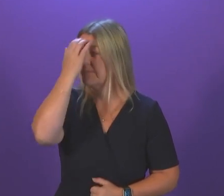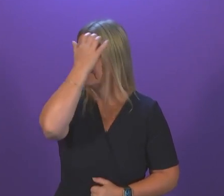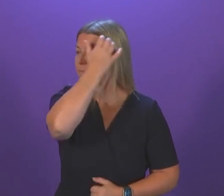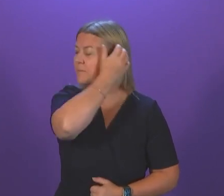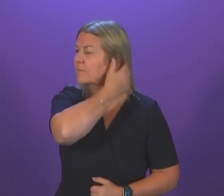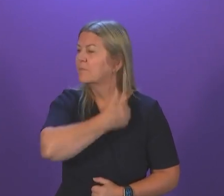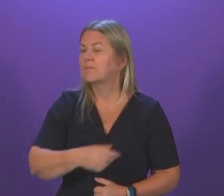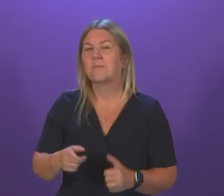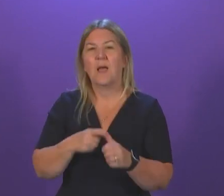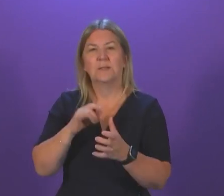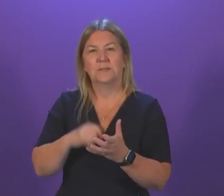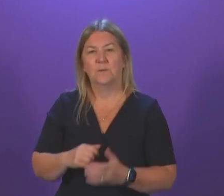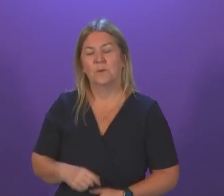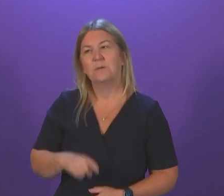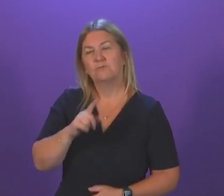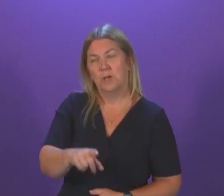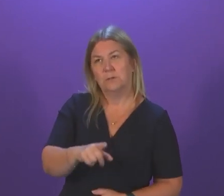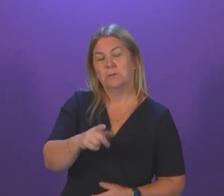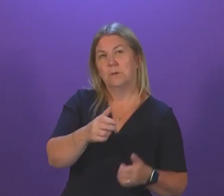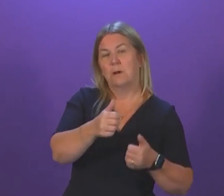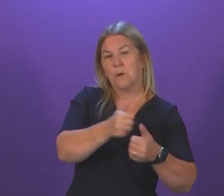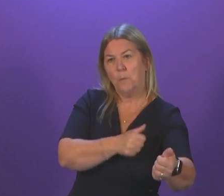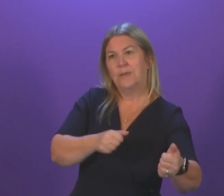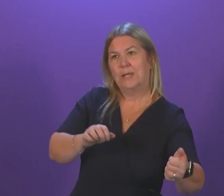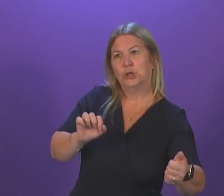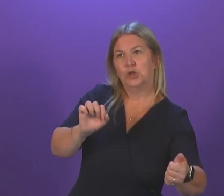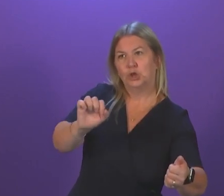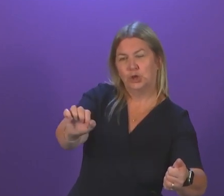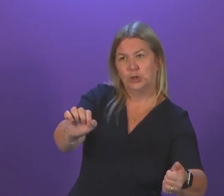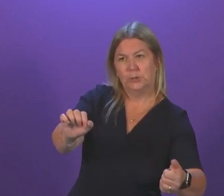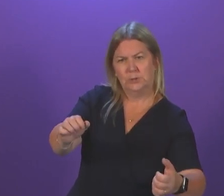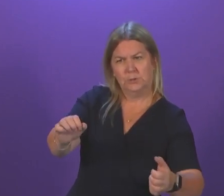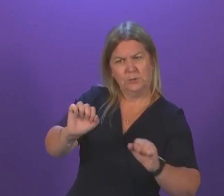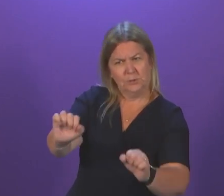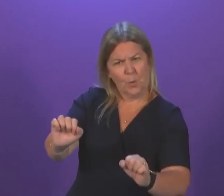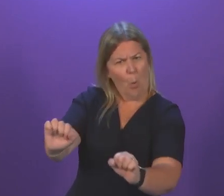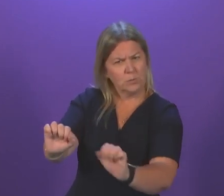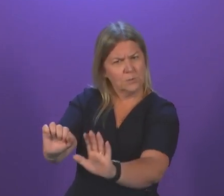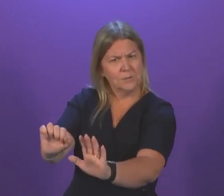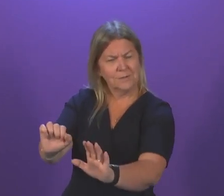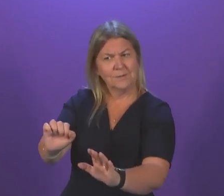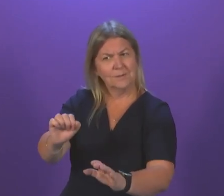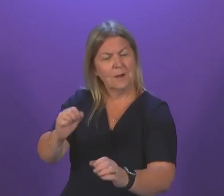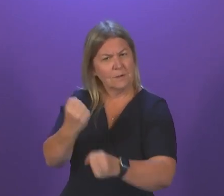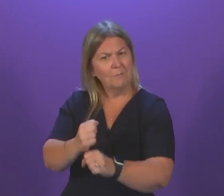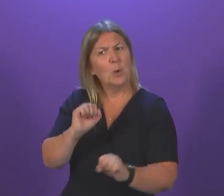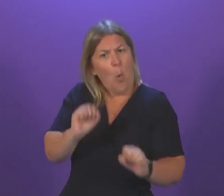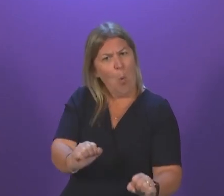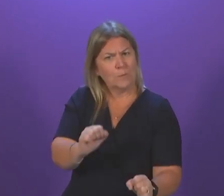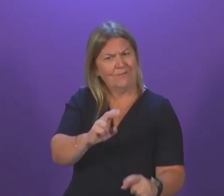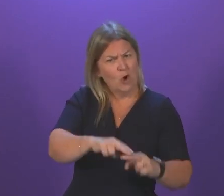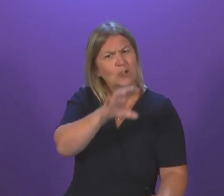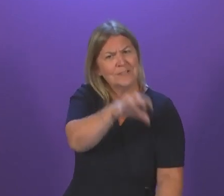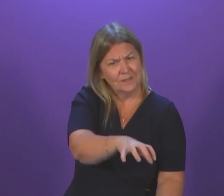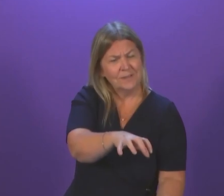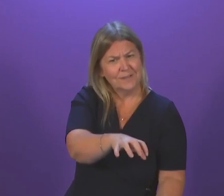first minister says the company she owns is on a journey. People want ferry journeys, and that's what this government needs to address. Saving the yard